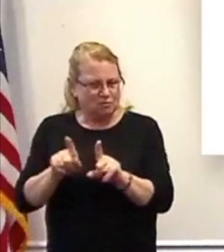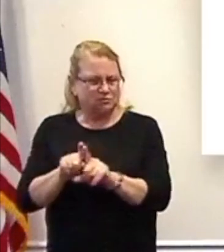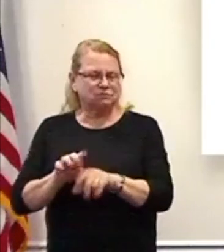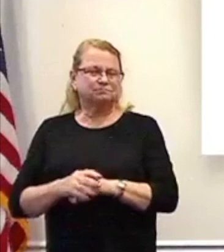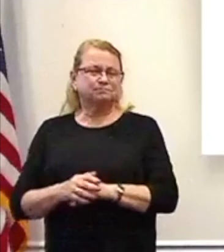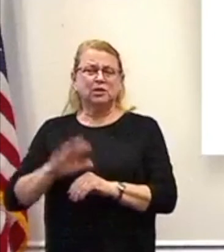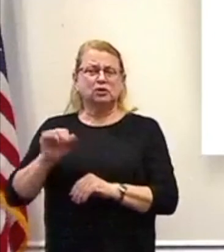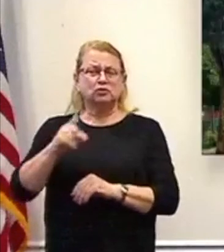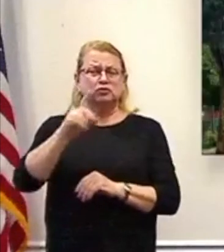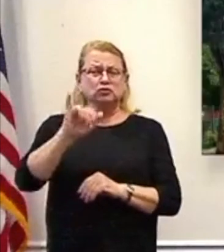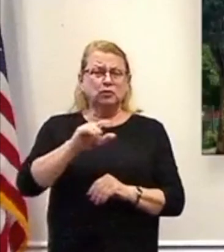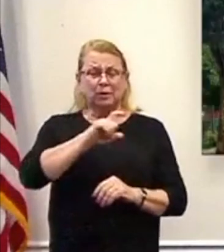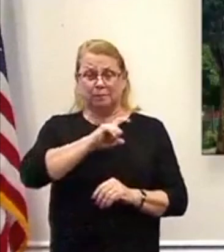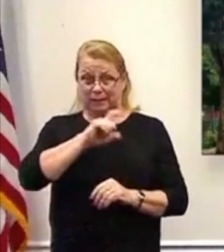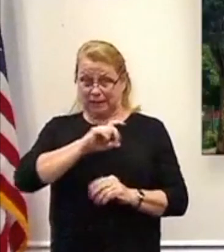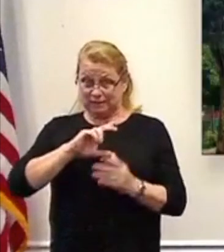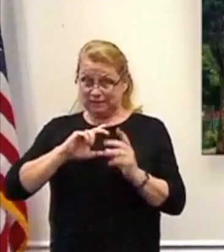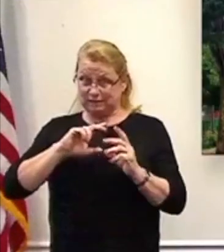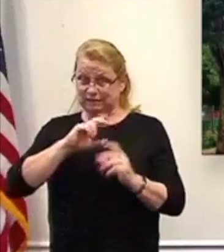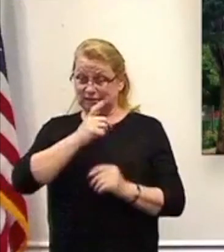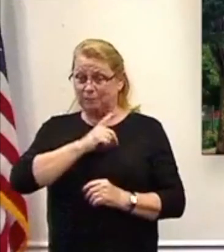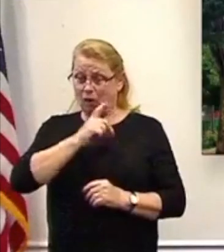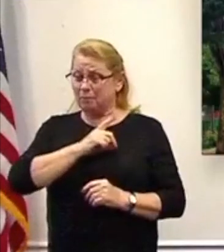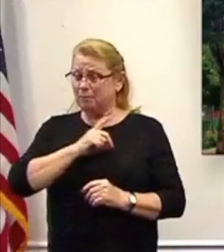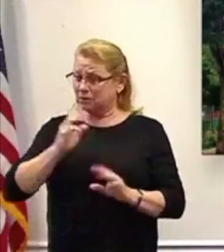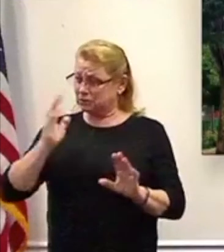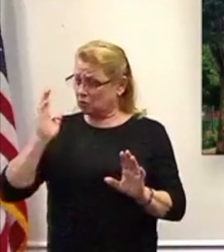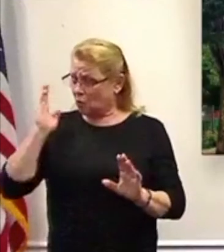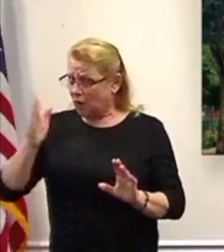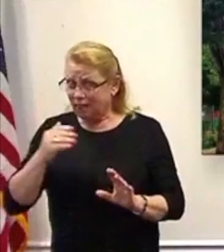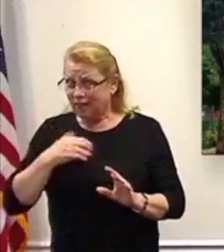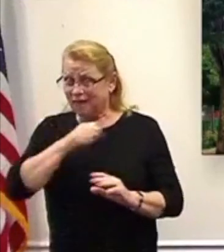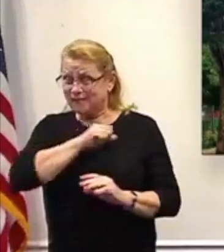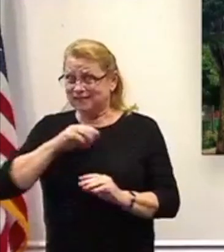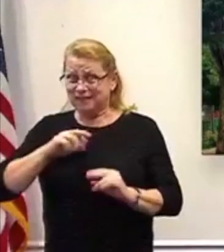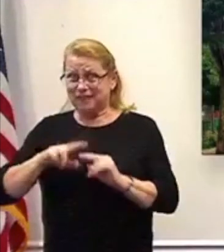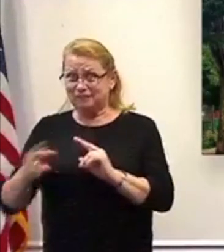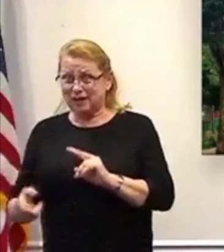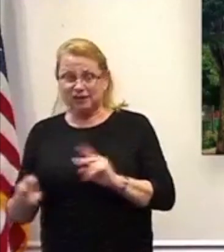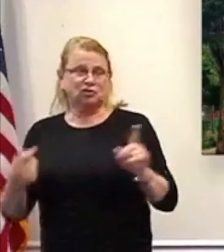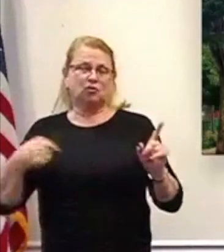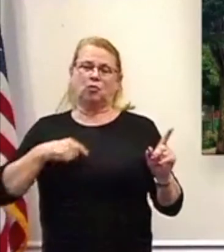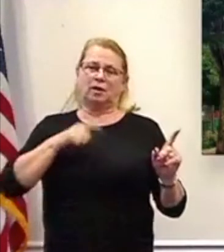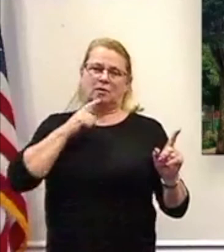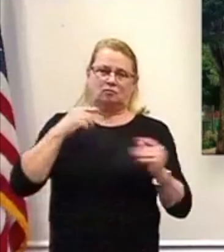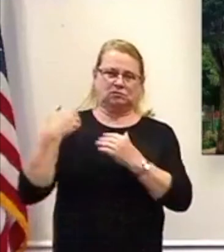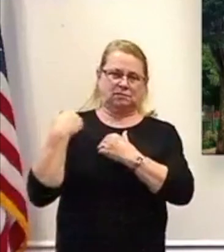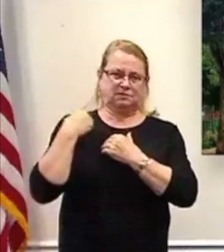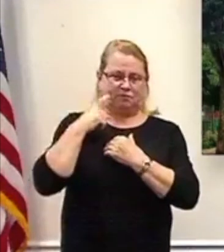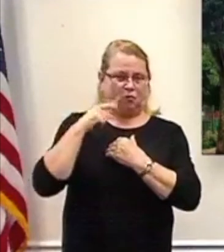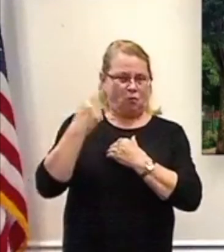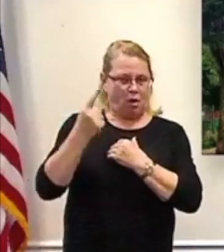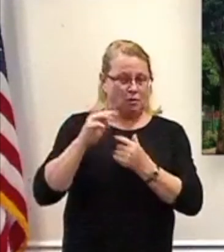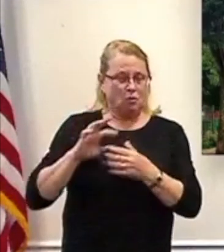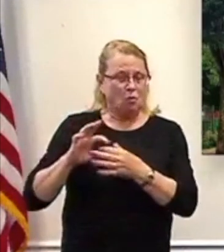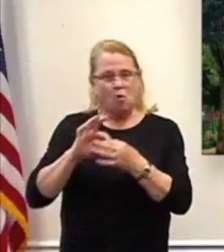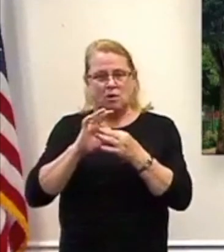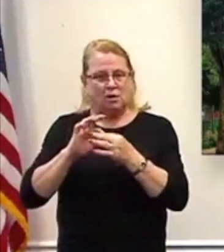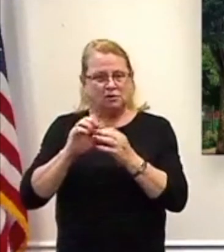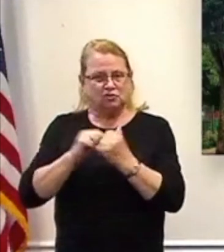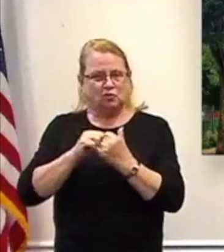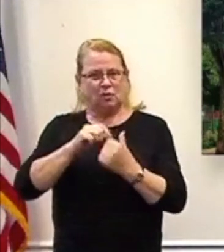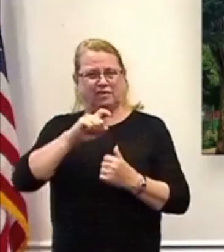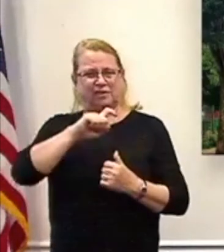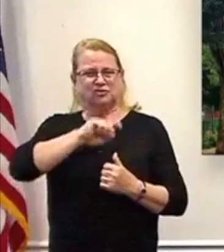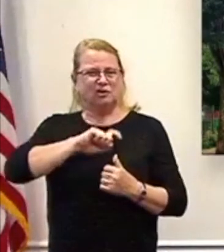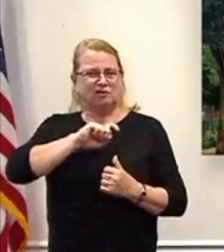Judy, are police departments going to have staff reductions? Well, we're only responsible for one. And in coordination with the sheriff's office, there's no reduction in the